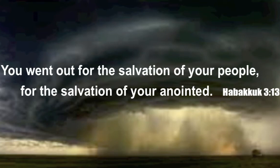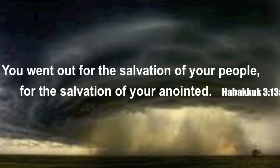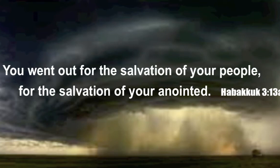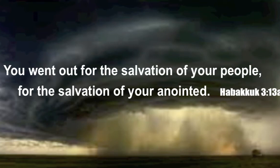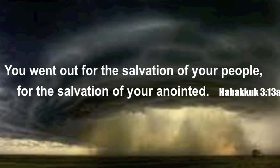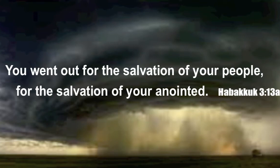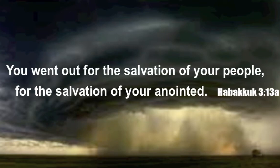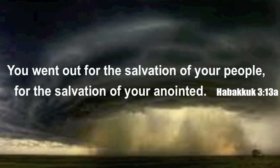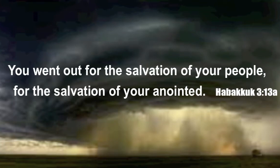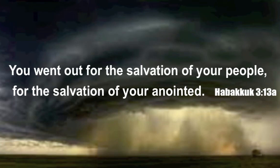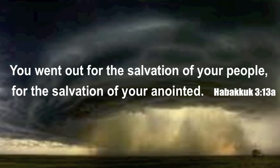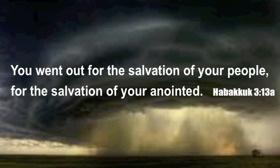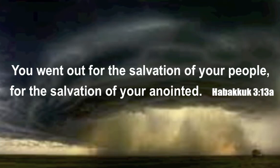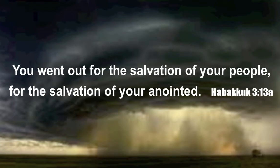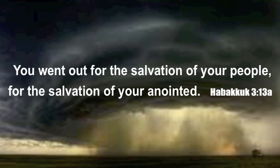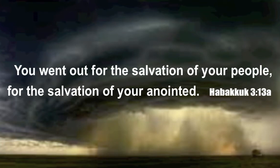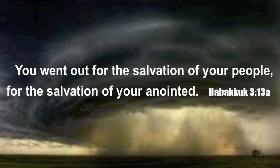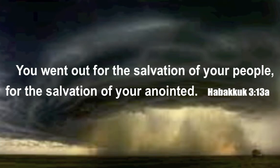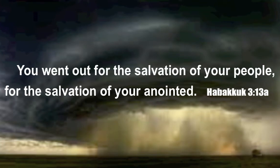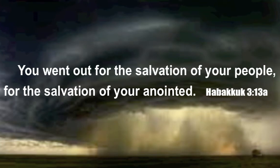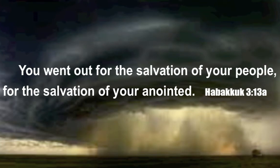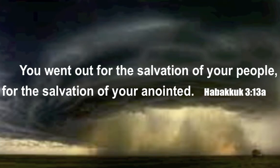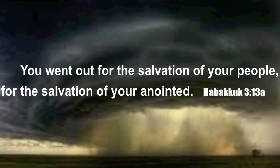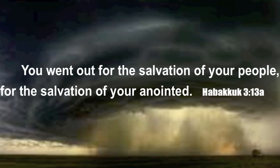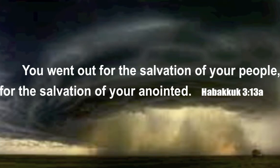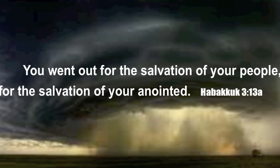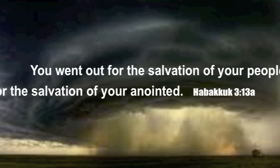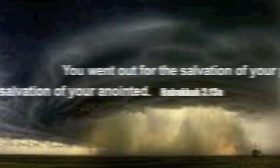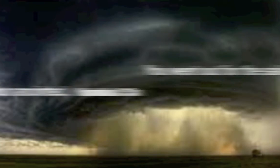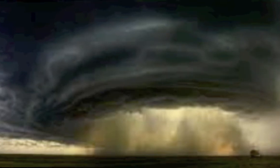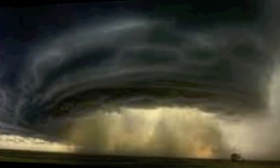You went out for the salvation of your people, for the salvation of your anointed.